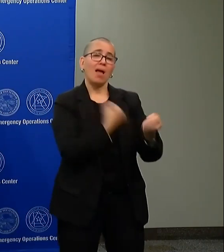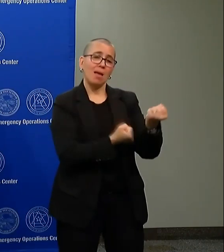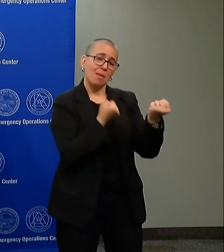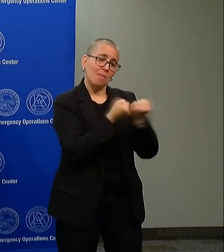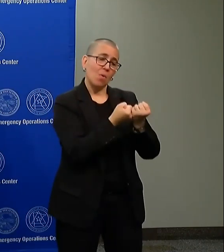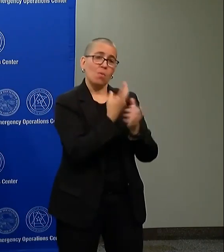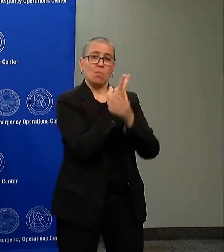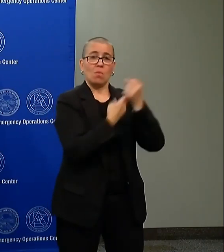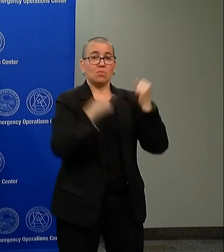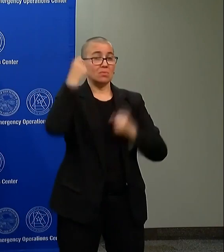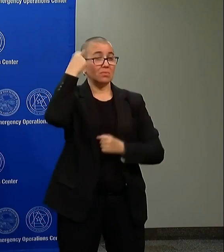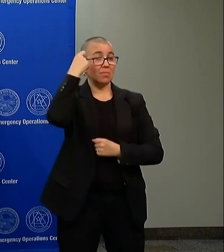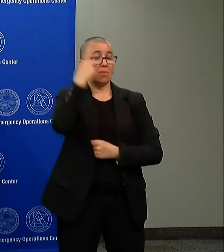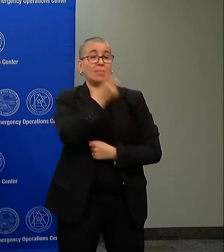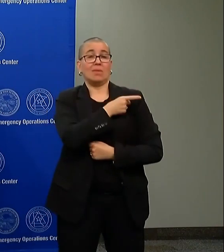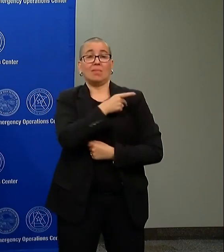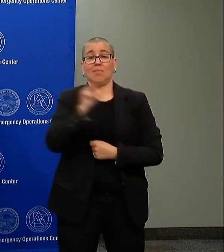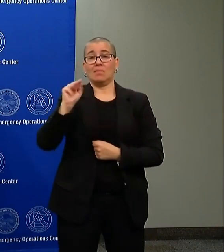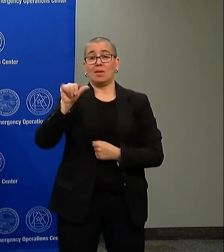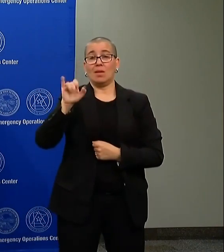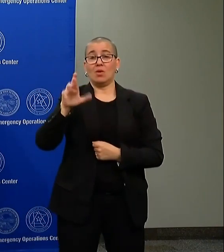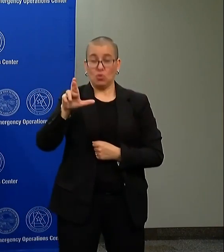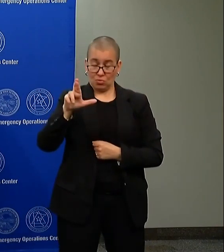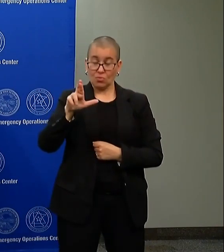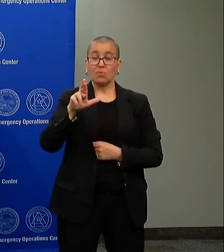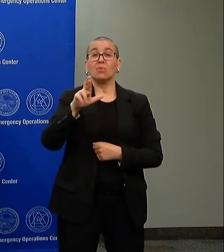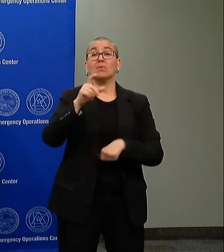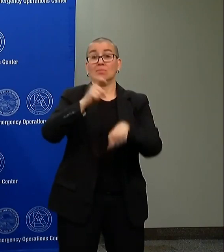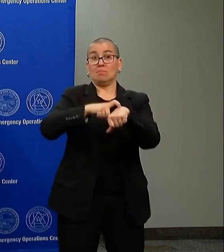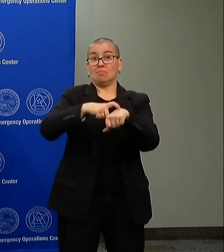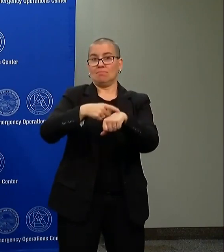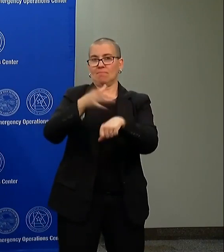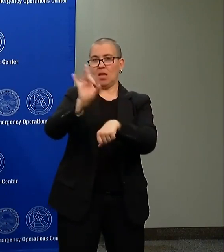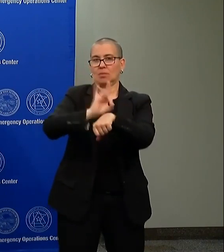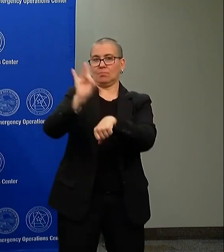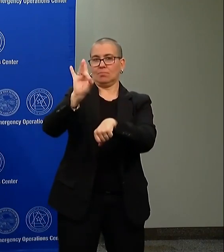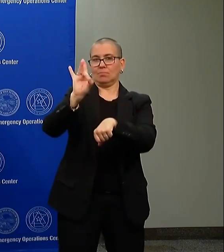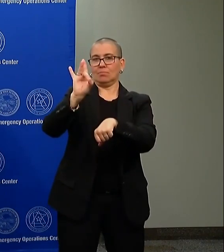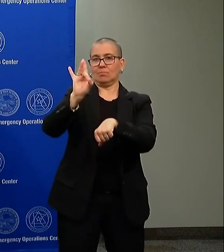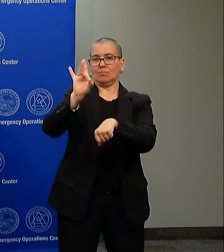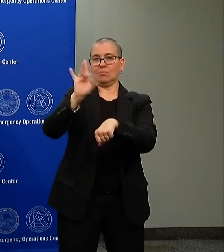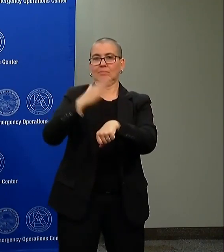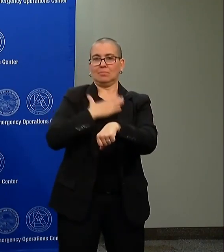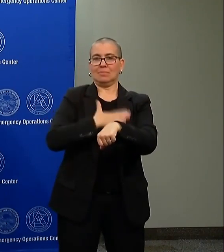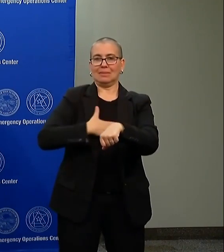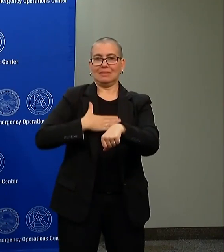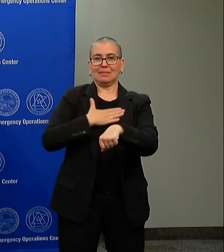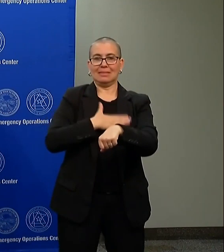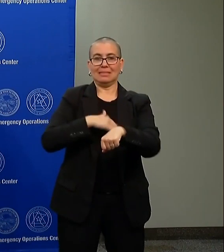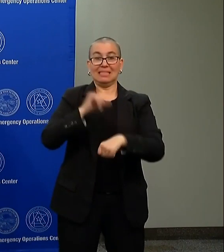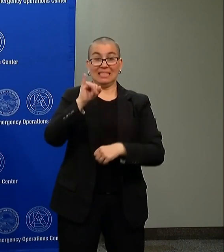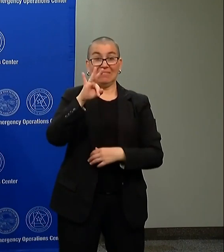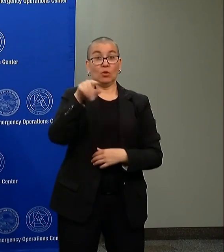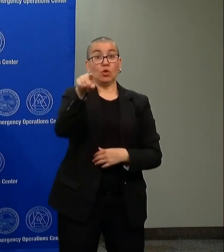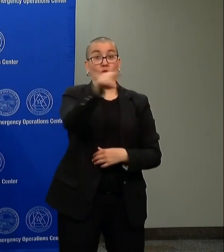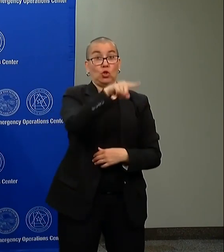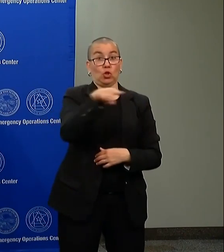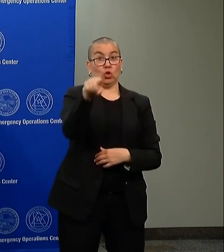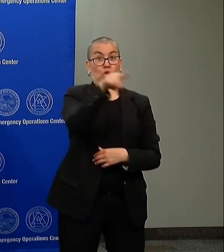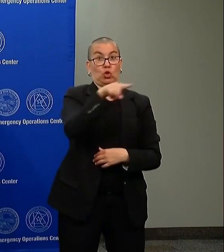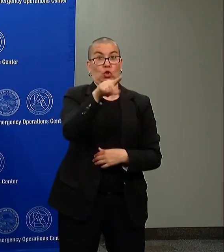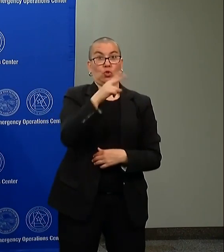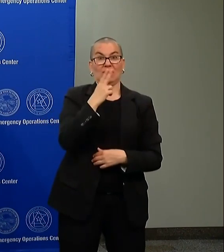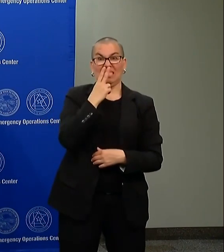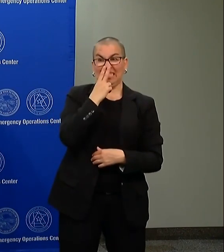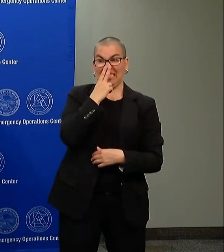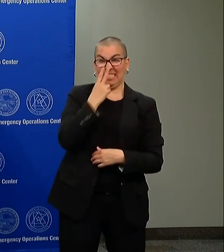o'clock, you are aiding and abetting these folks. You are helping make it easier for them, and you're giving them the cover that exactly they want. So